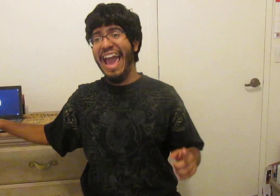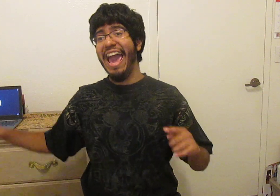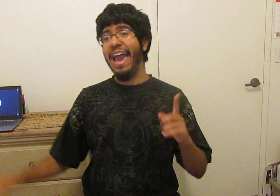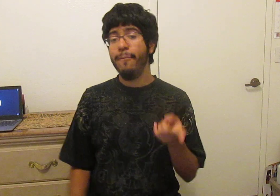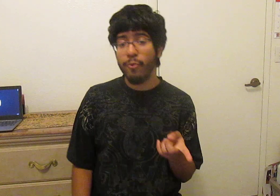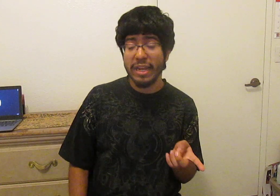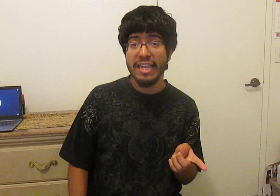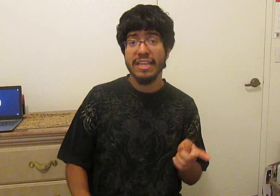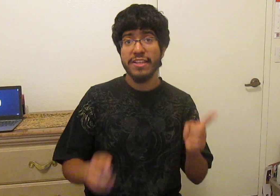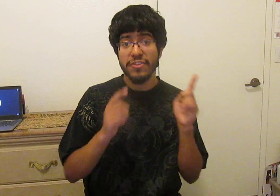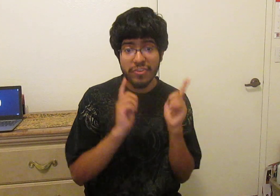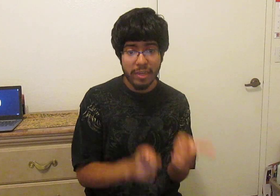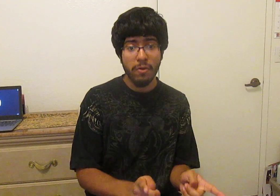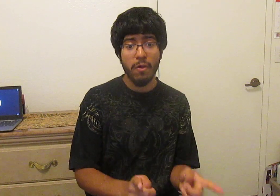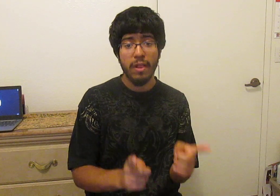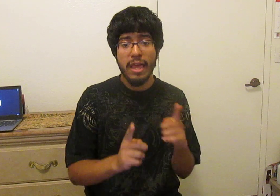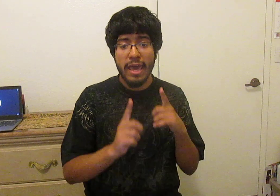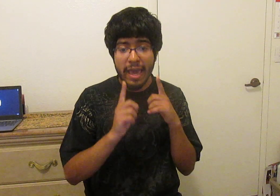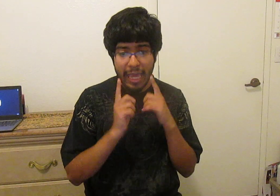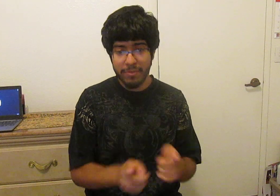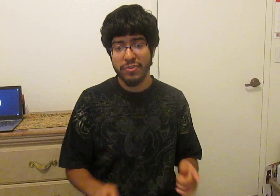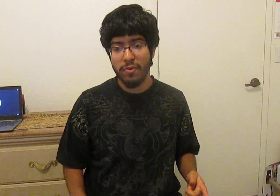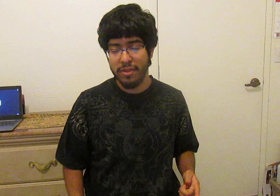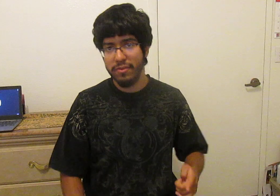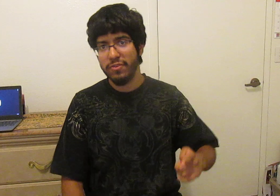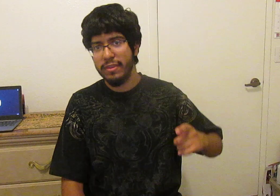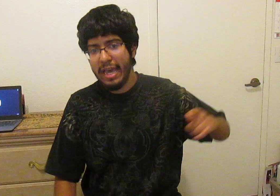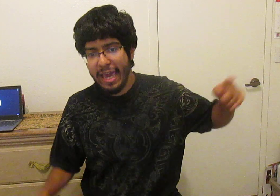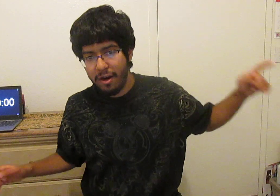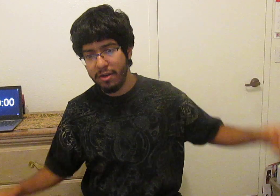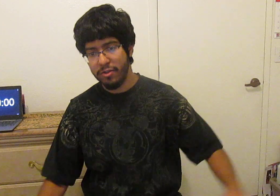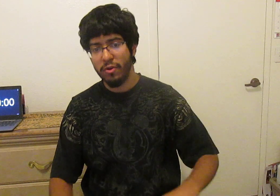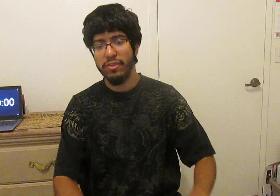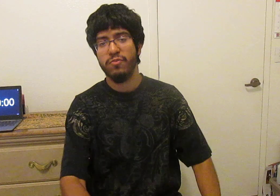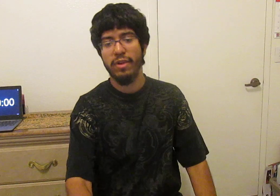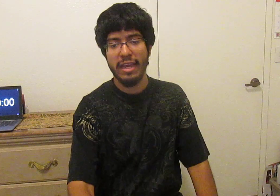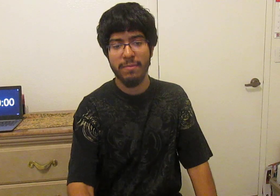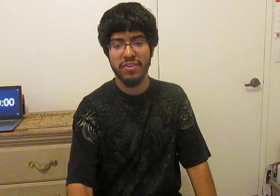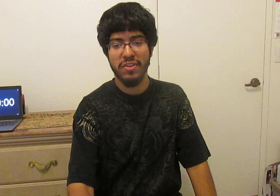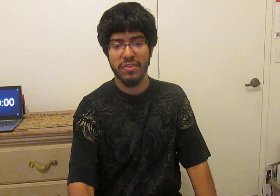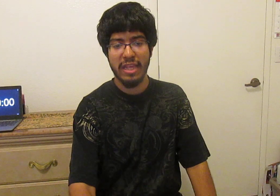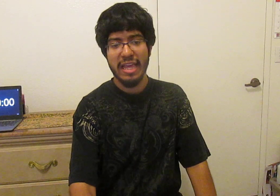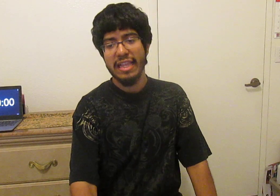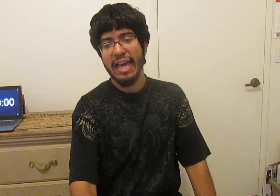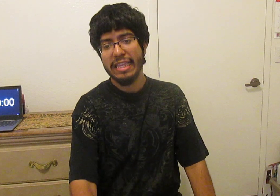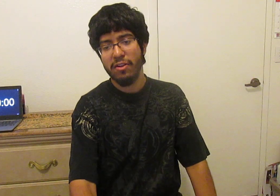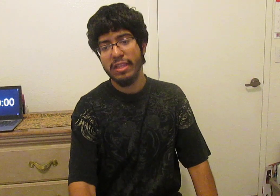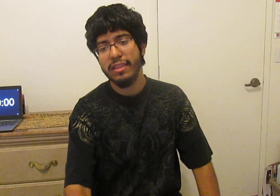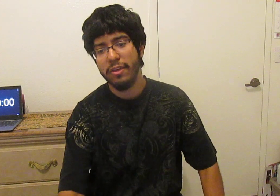every single episode in this that aired during the spring anime season like literally the